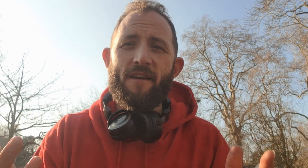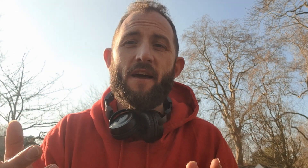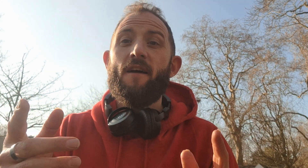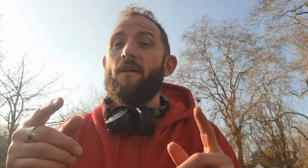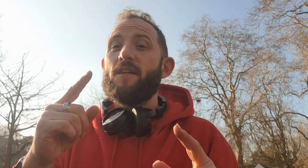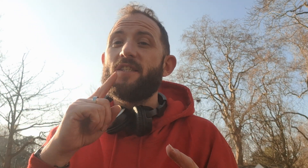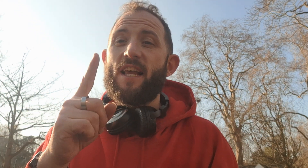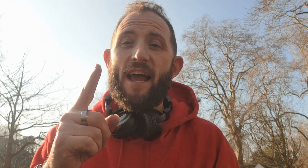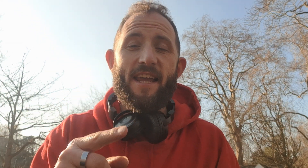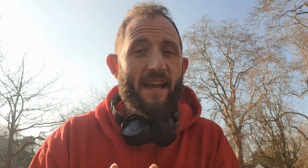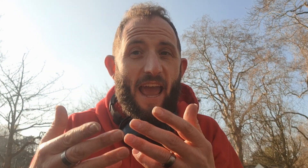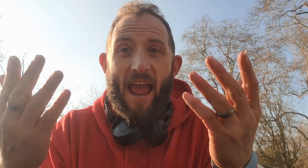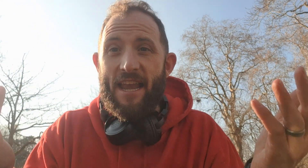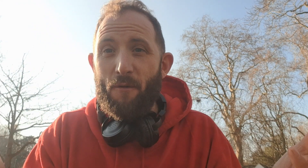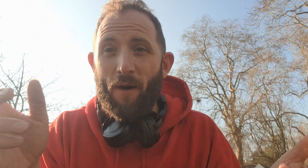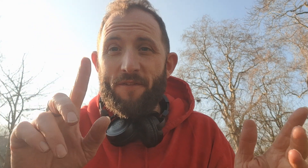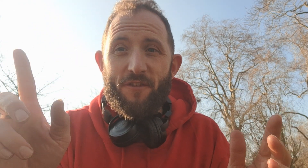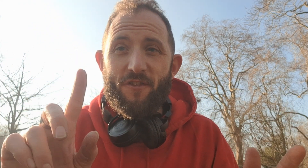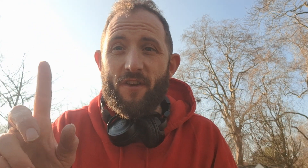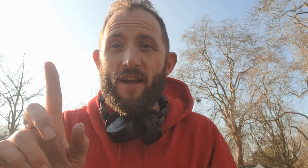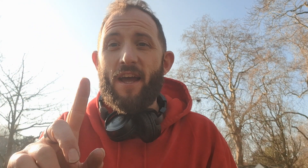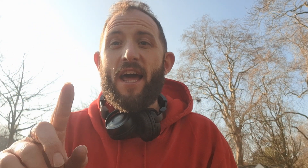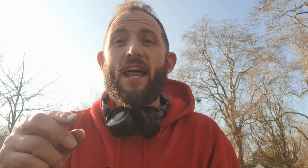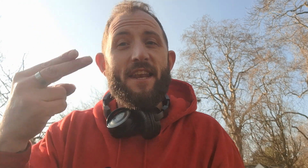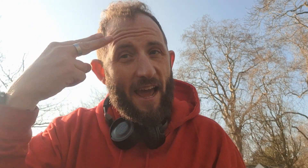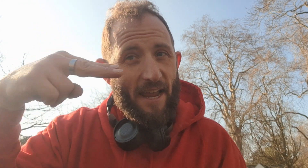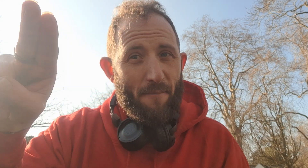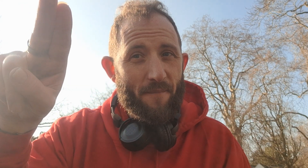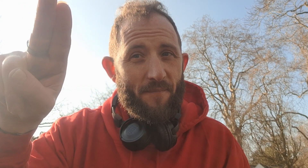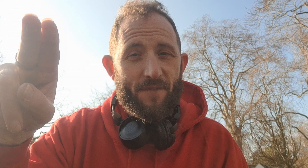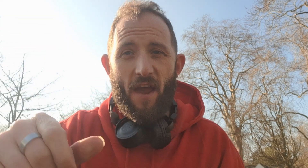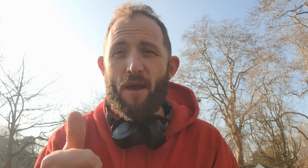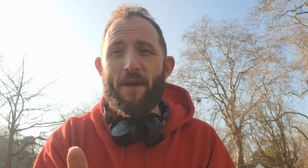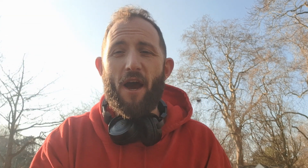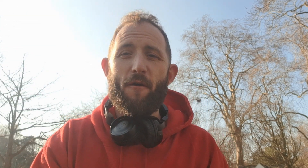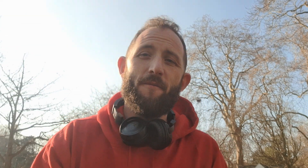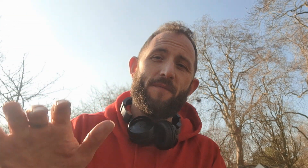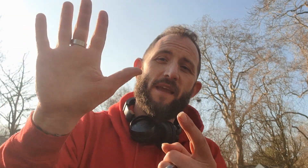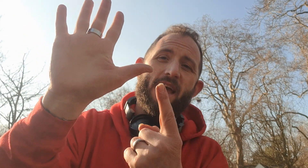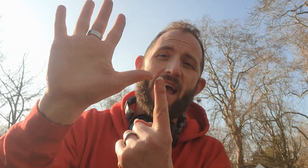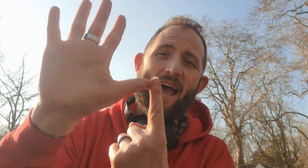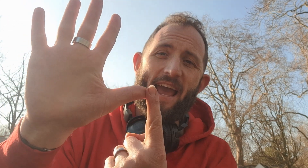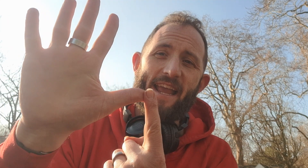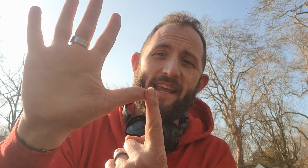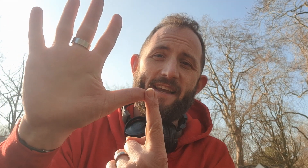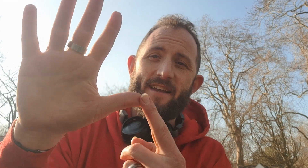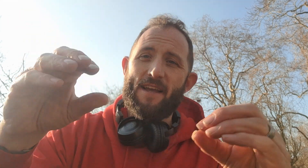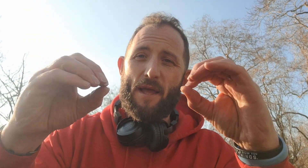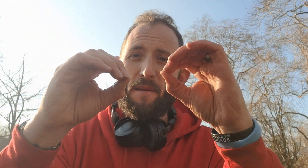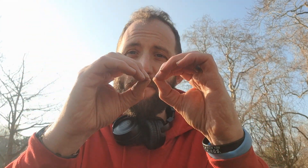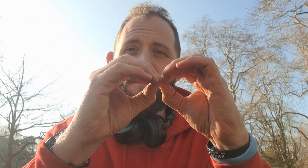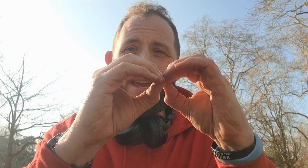say anyone's name so here we go A B